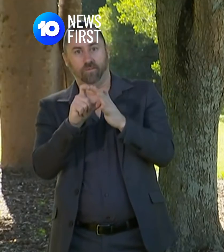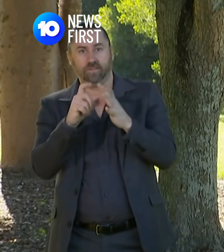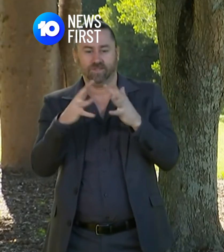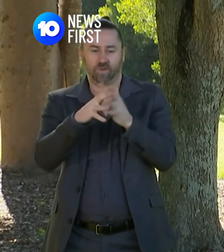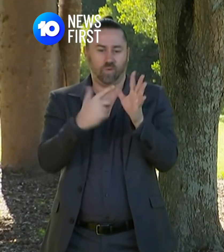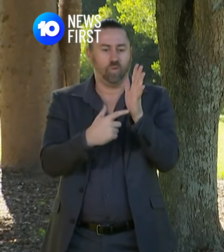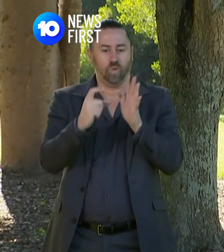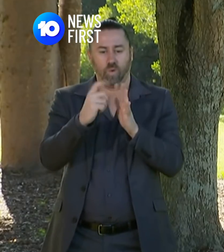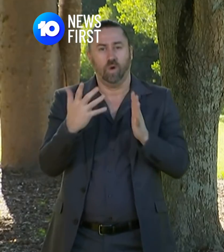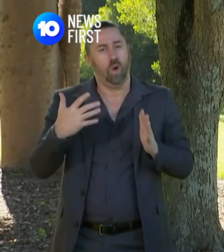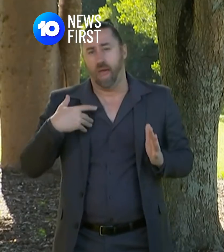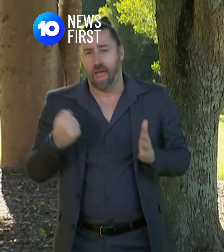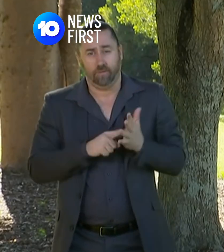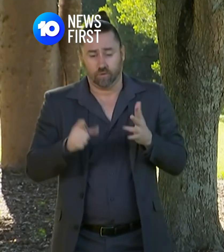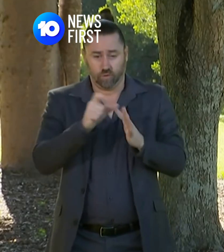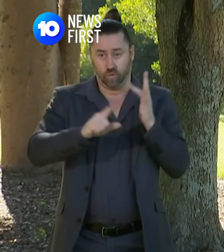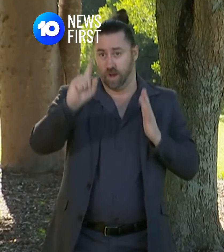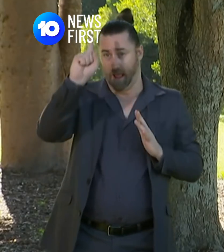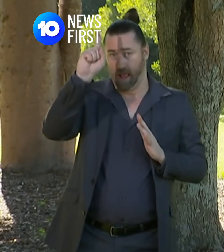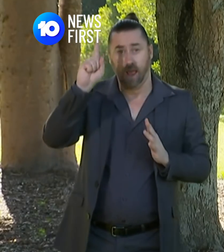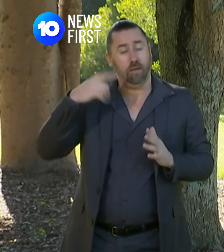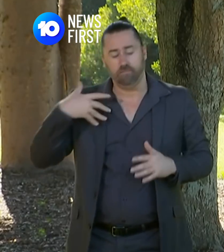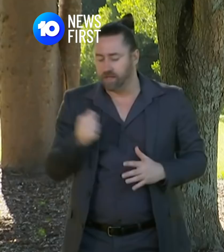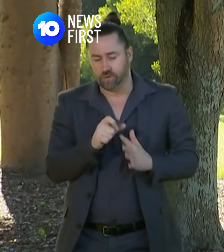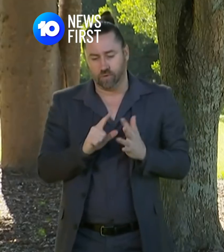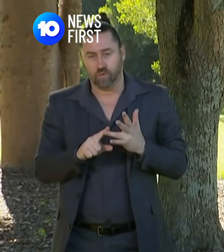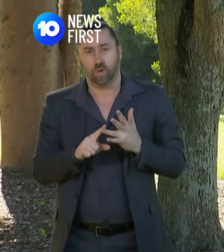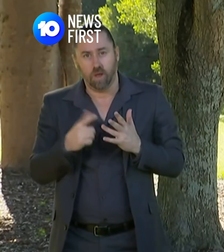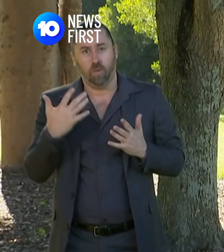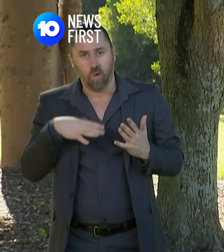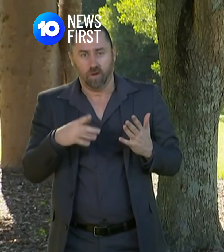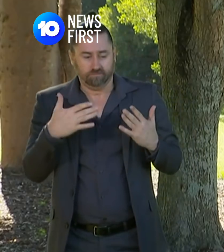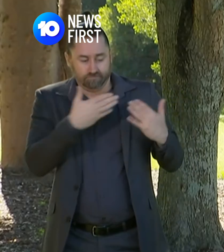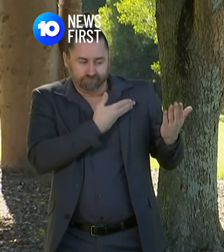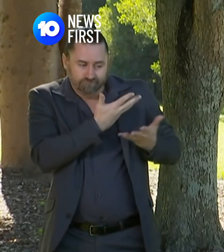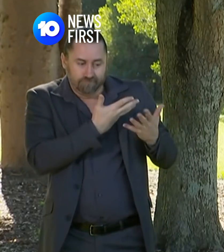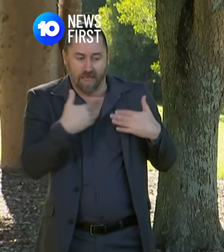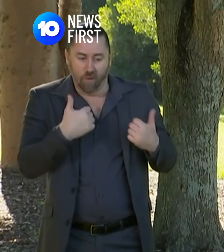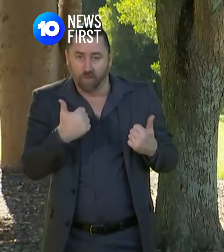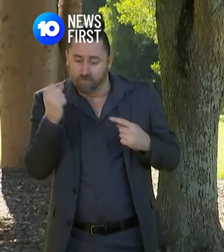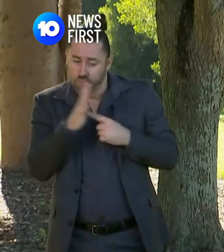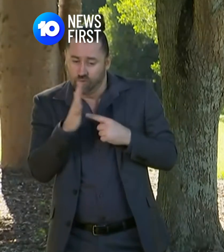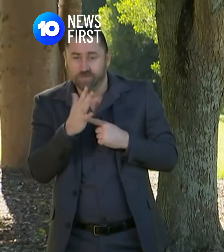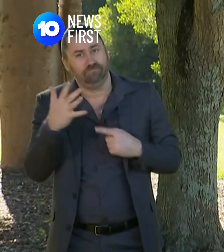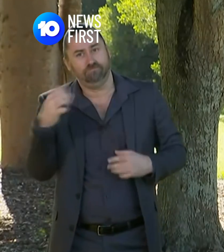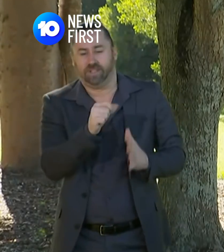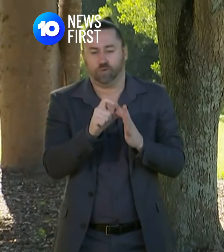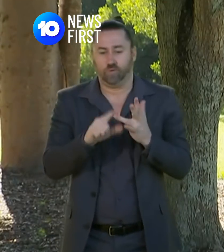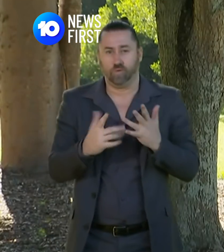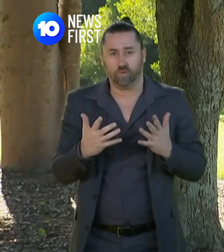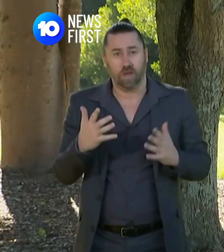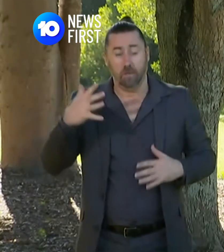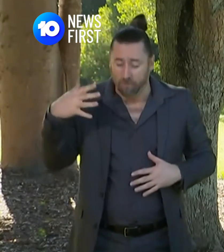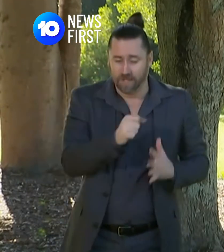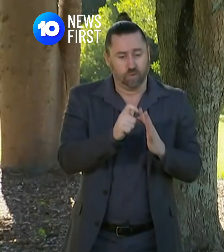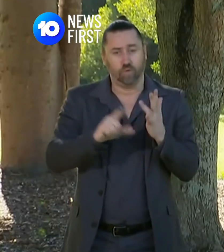measure but it's absolutely the right thing to do based on the health advice. Let me say that again, this is the right thing to